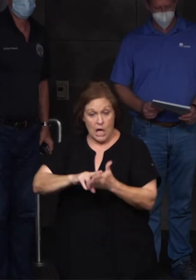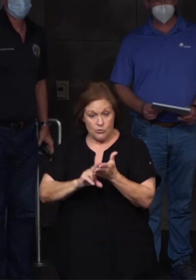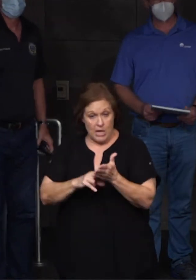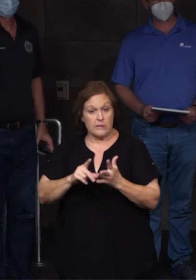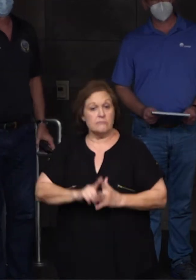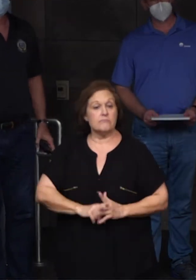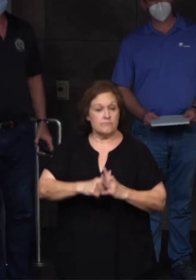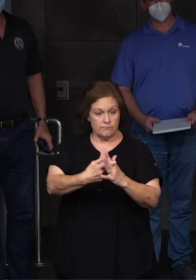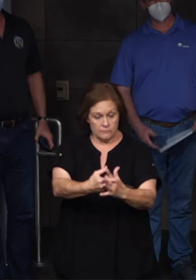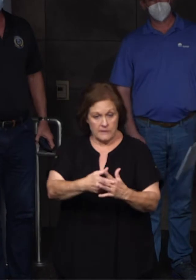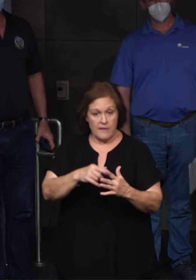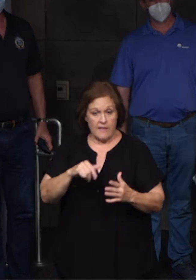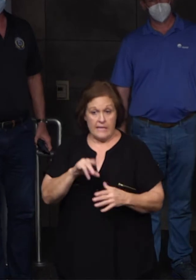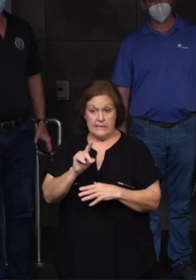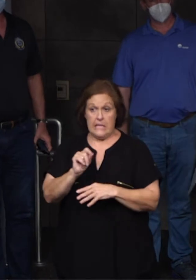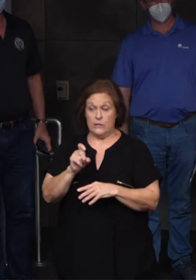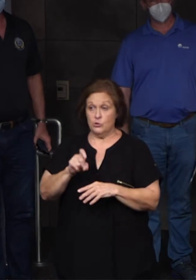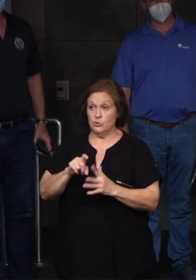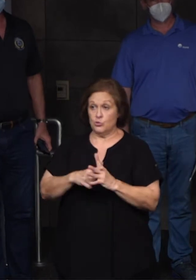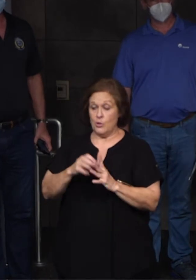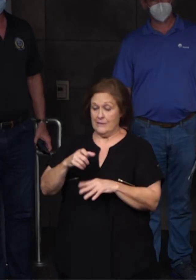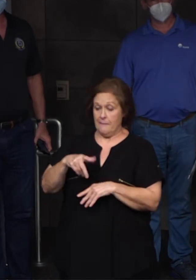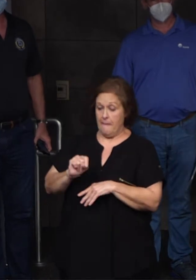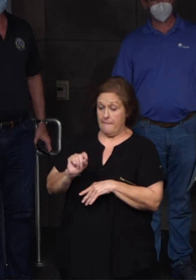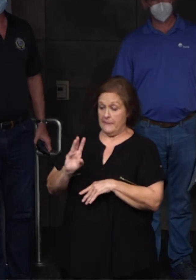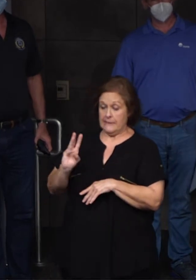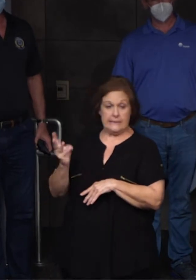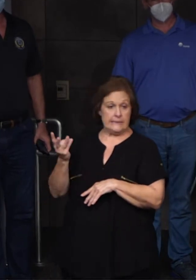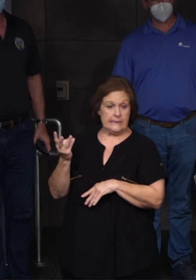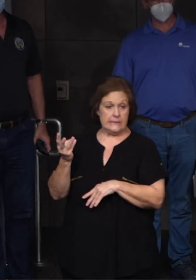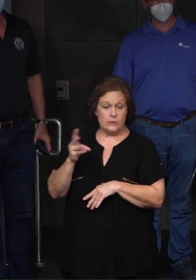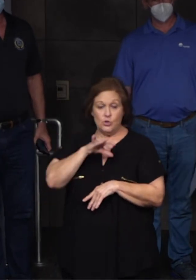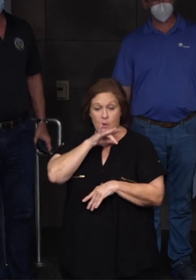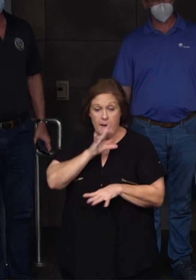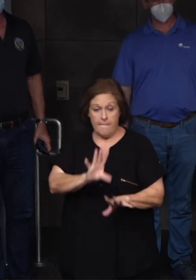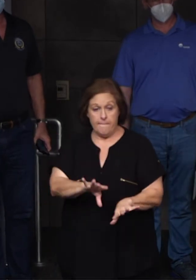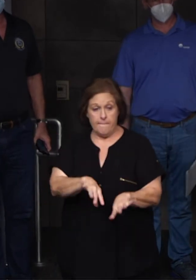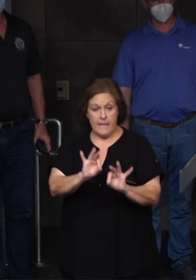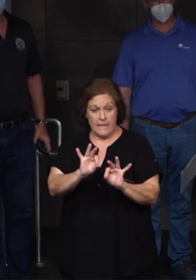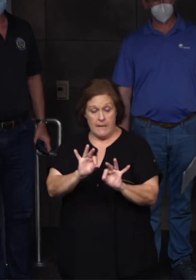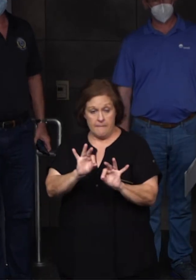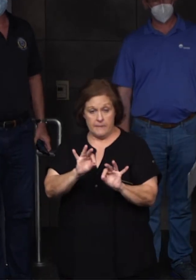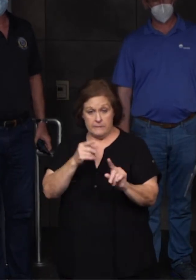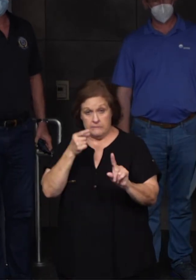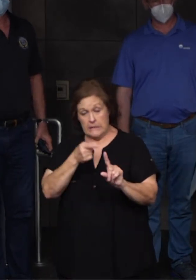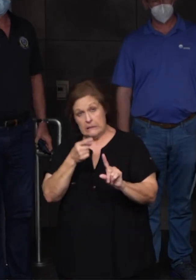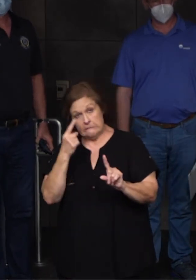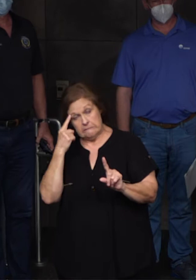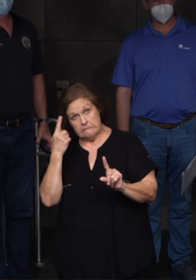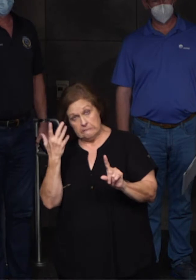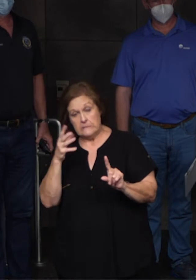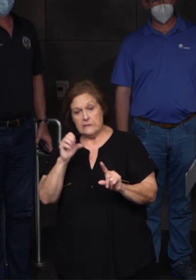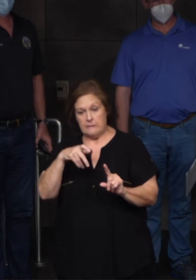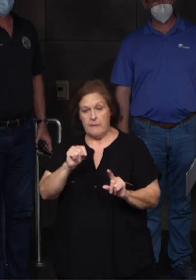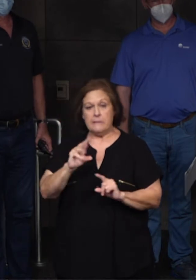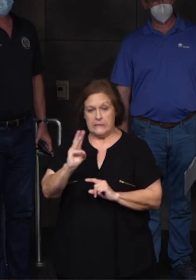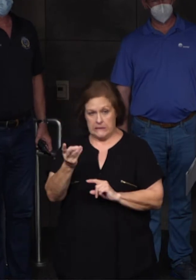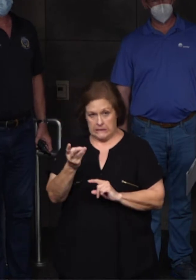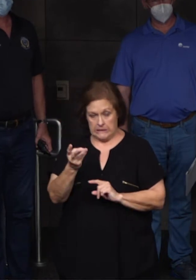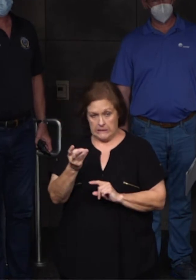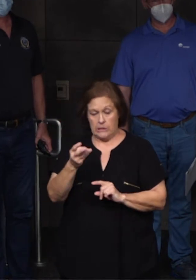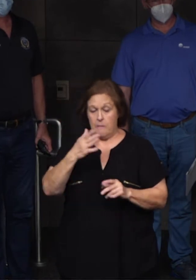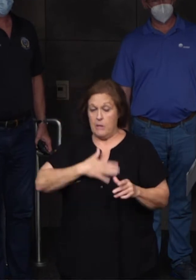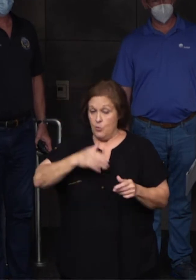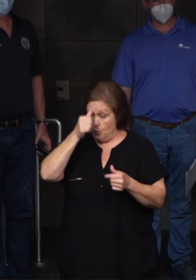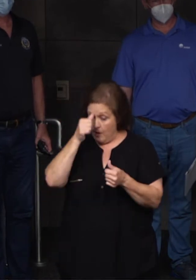The target date for that to start is September 6th. Garbage pickup target date is again Monday, September 6th. Please